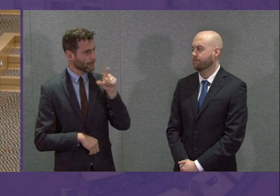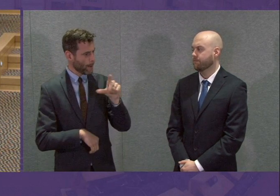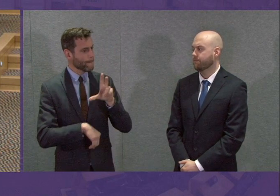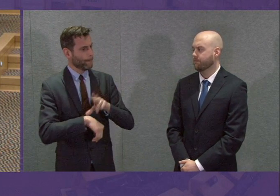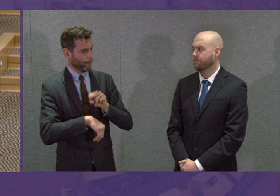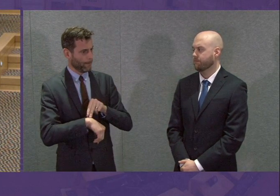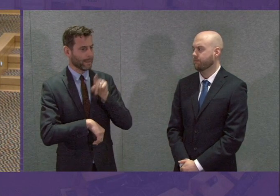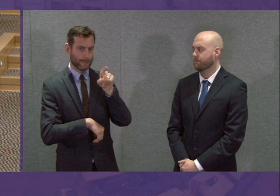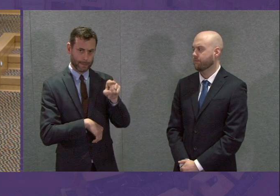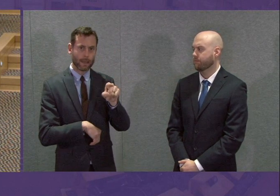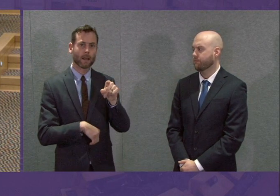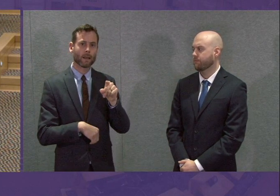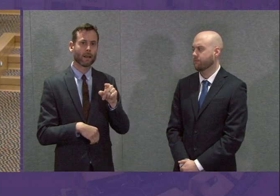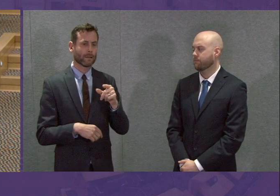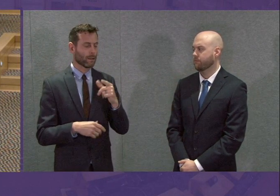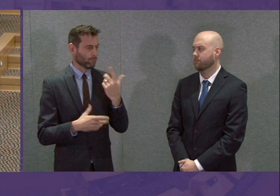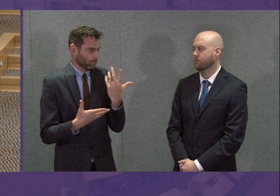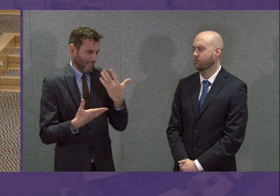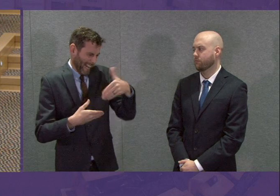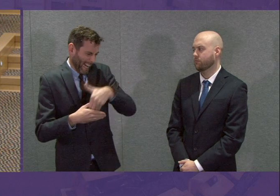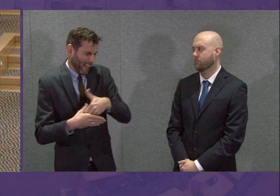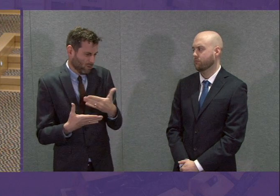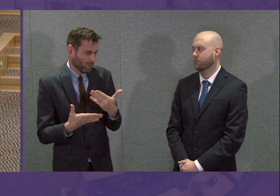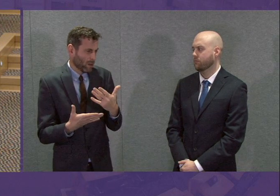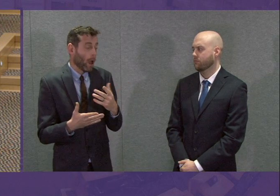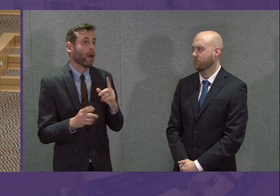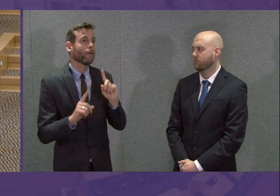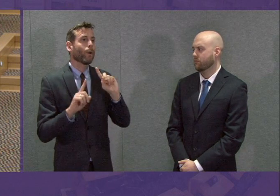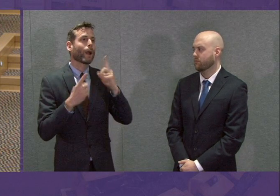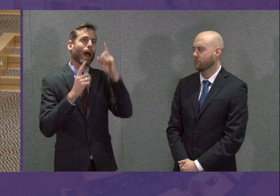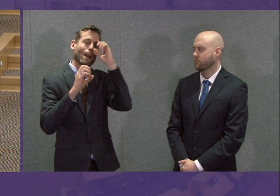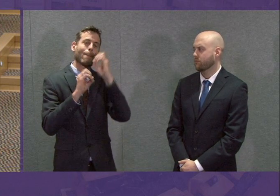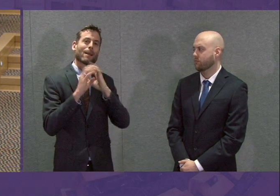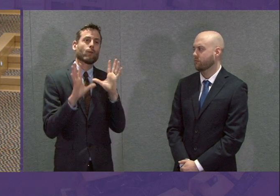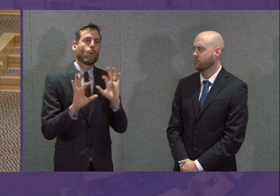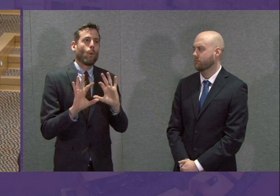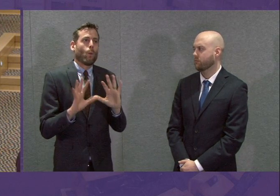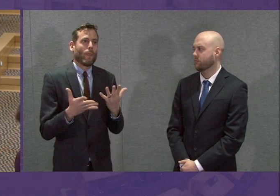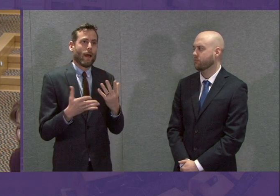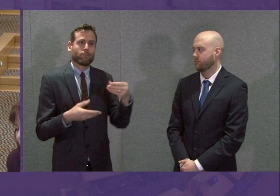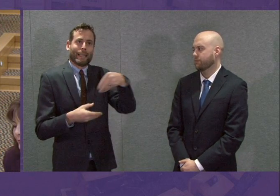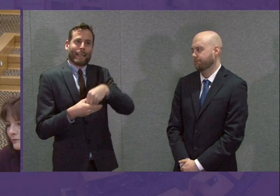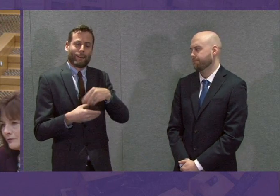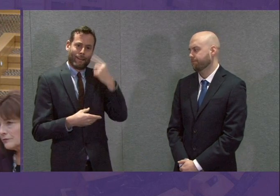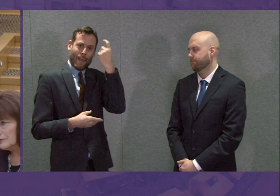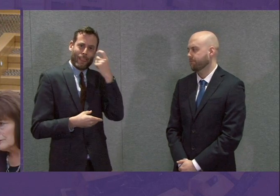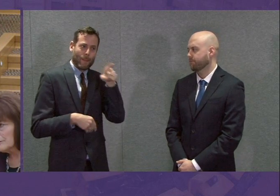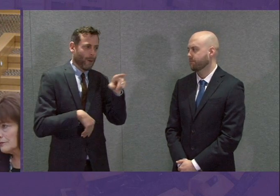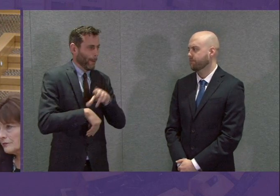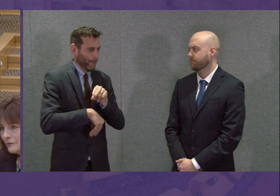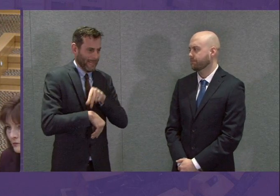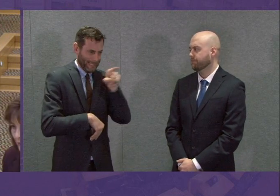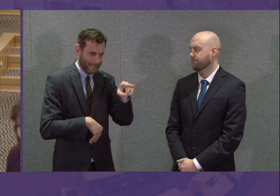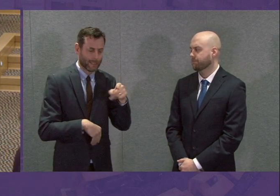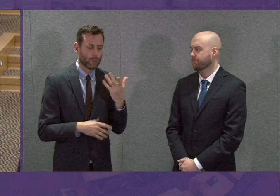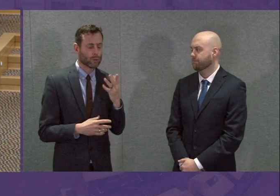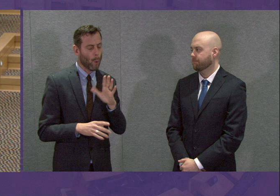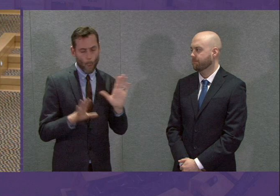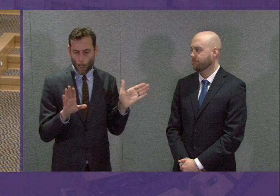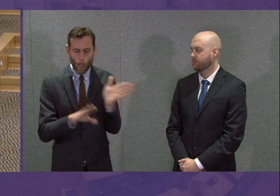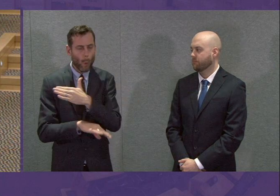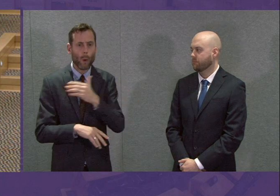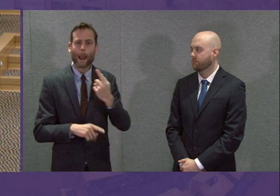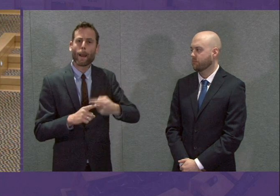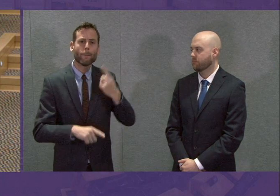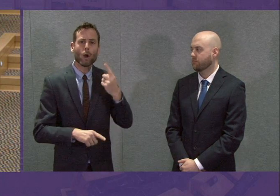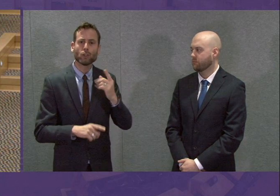would be included. In fact, I think it's inconceivable that police officers will not be included. Indeed, I would fully expect all of the emergency services will be